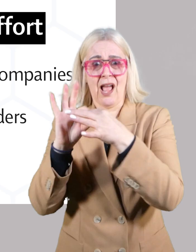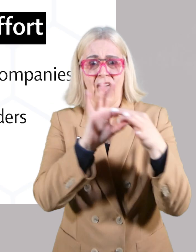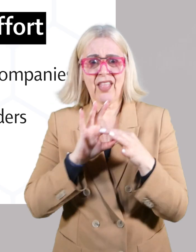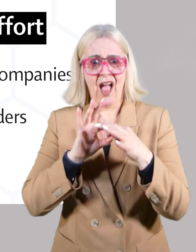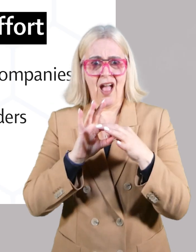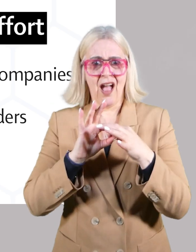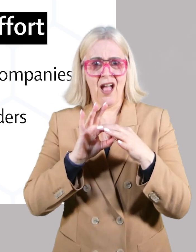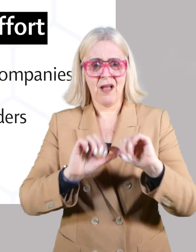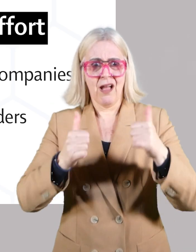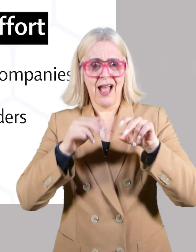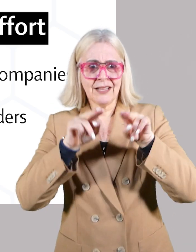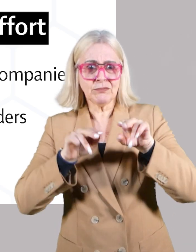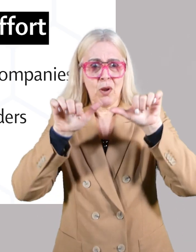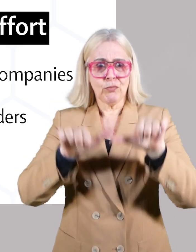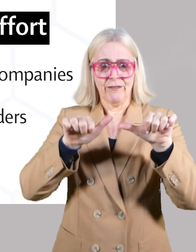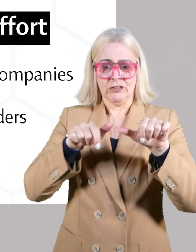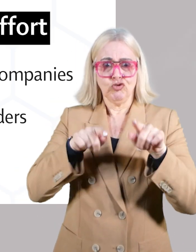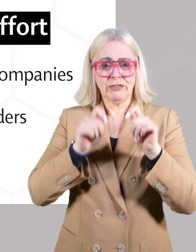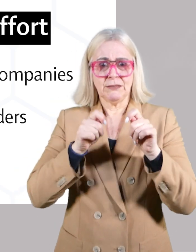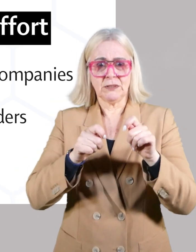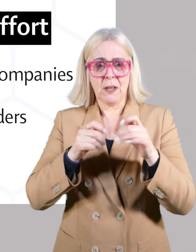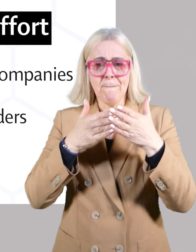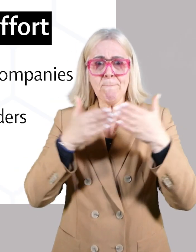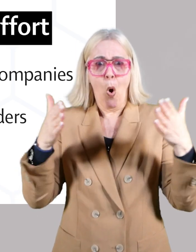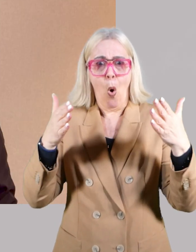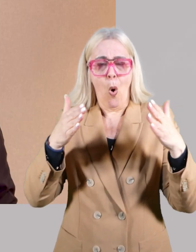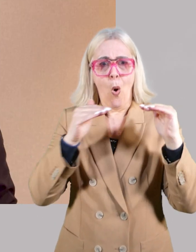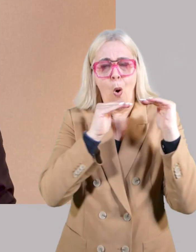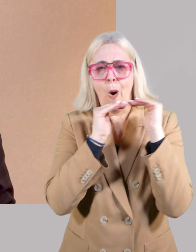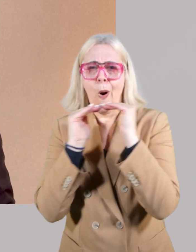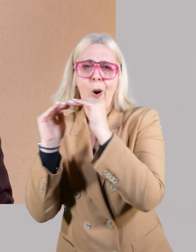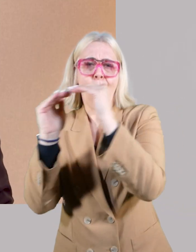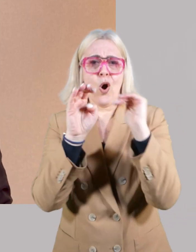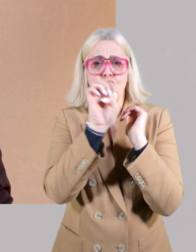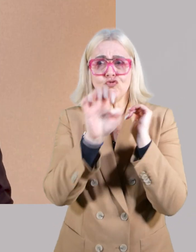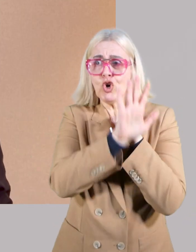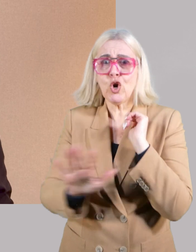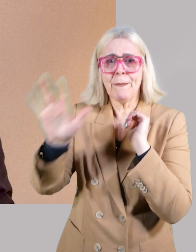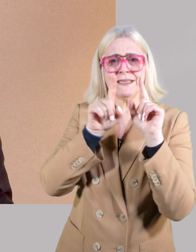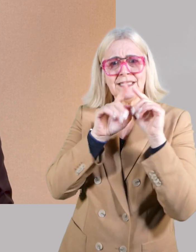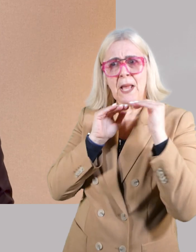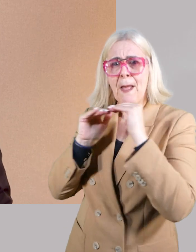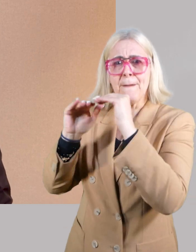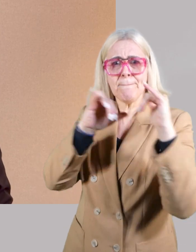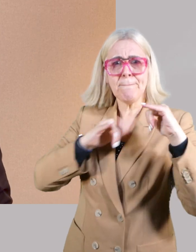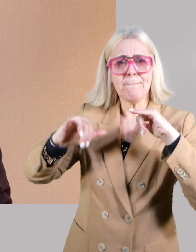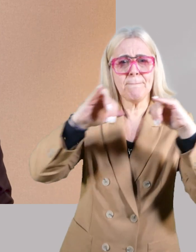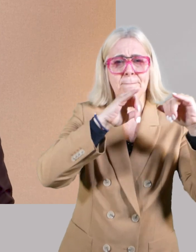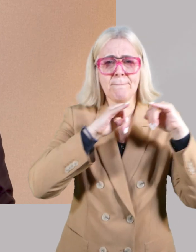healthcare providers and policy makers, researchers because together we can make the assessment and approval of these treatments more